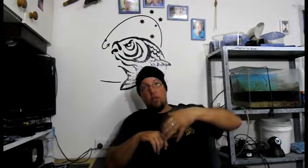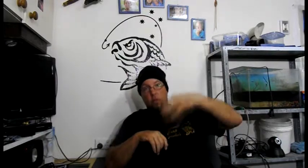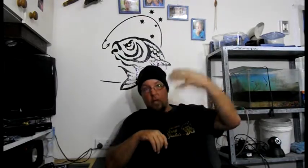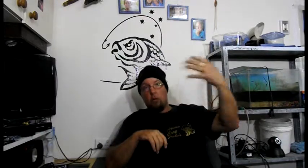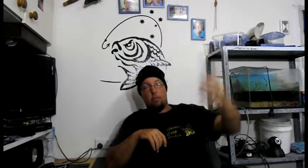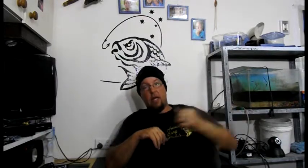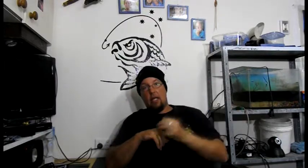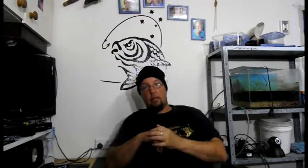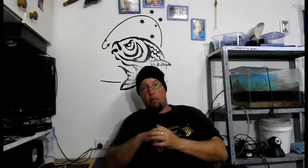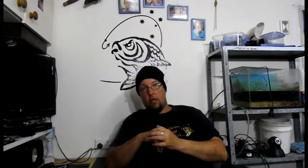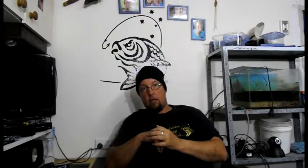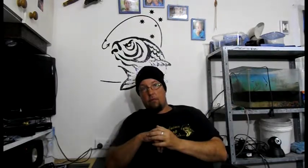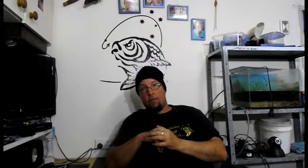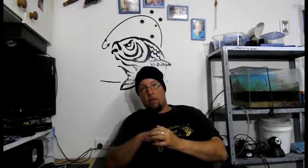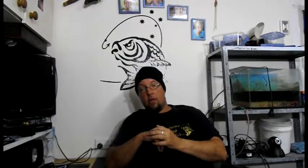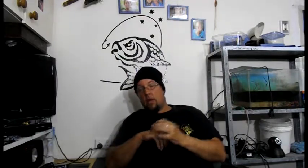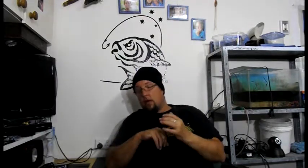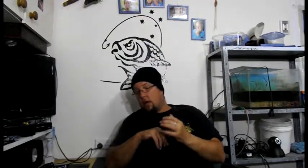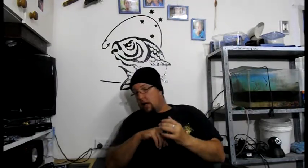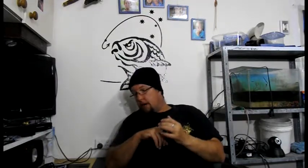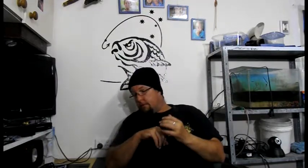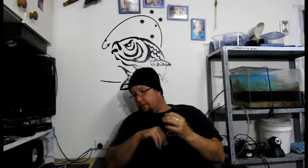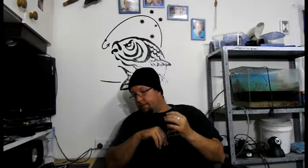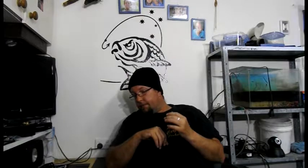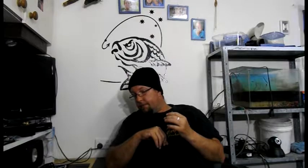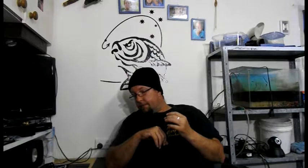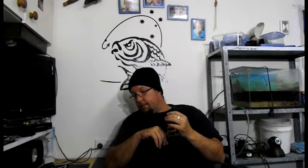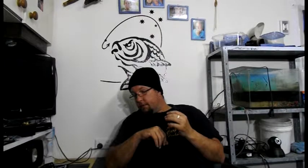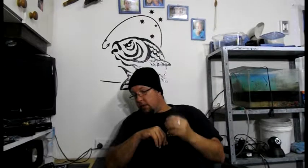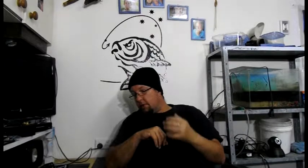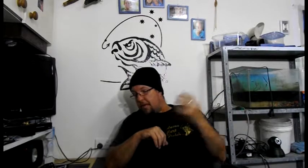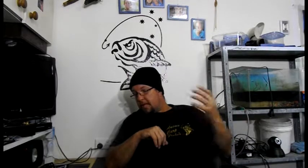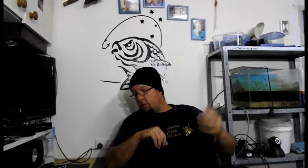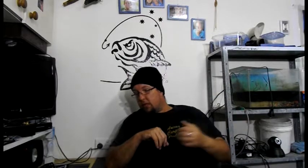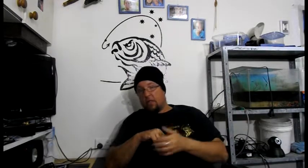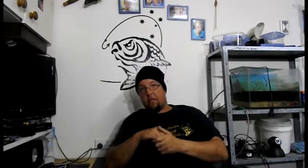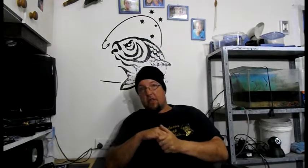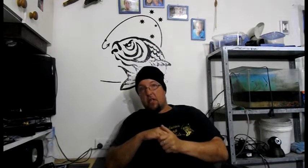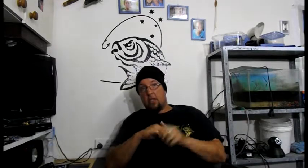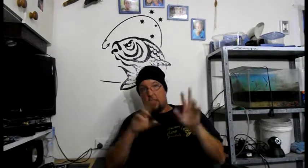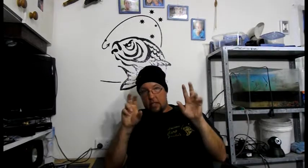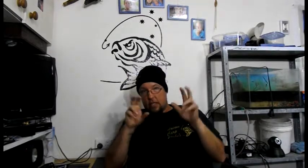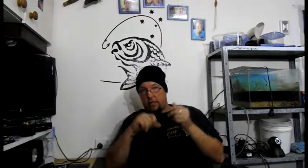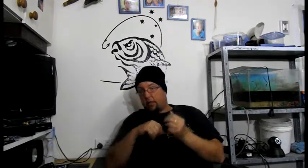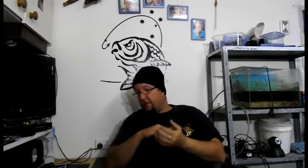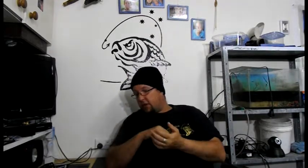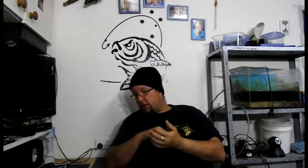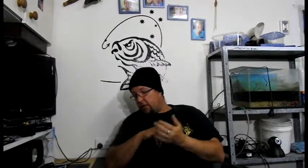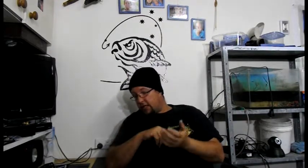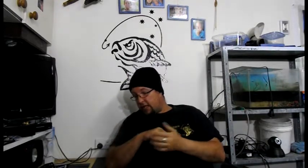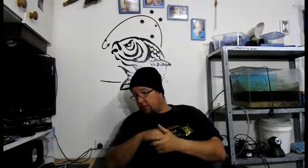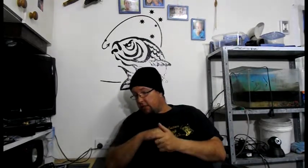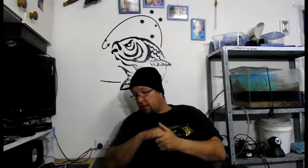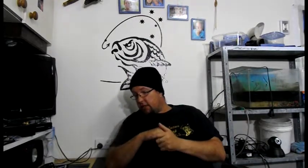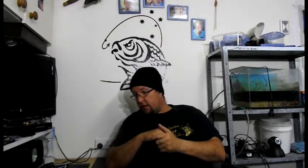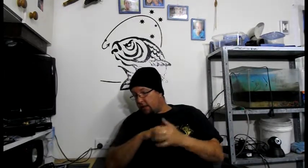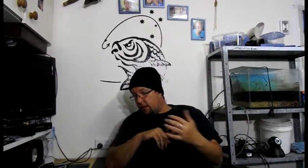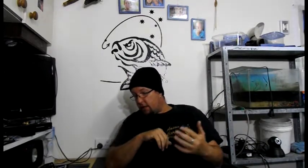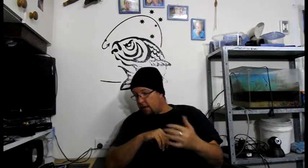we could be exporting. Um. We could be exporting these fish. As a disease free fish. these countries. And to our own.